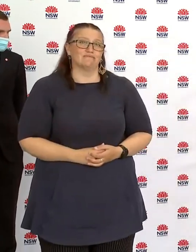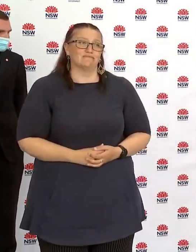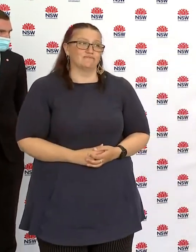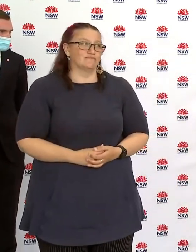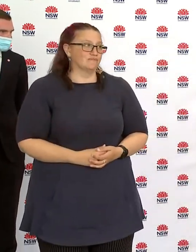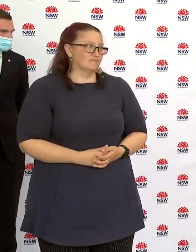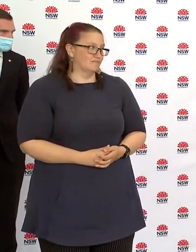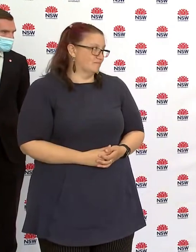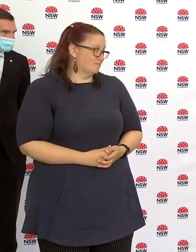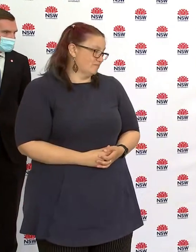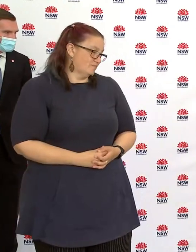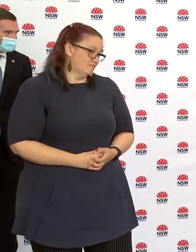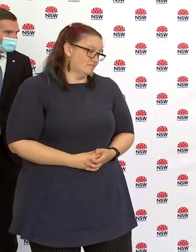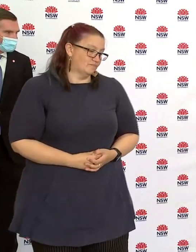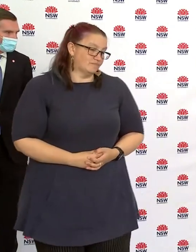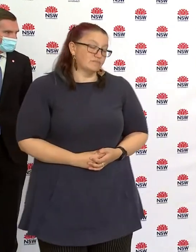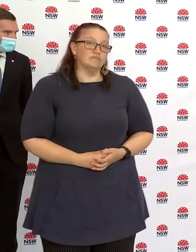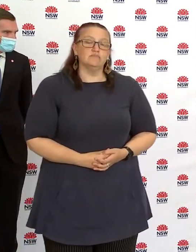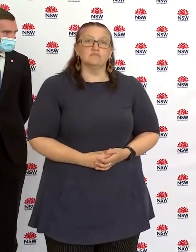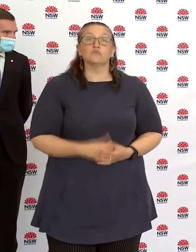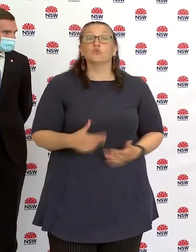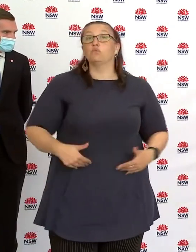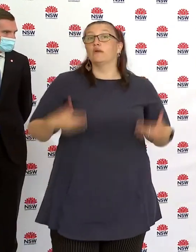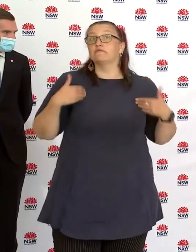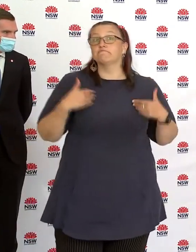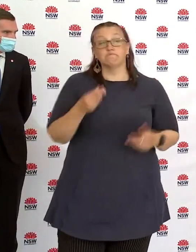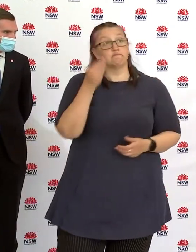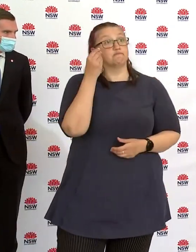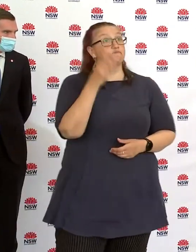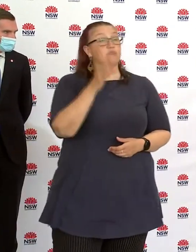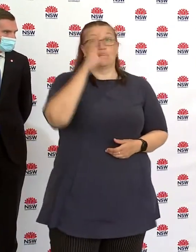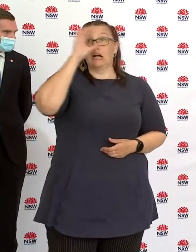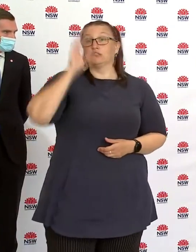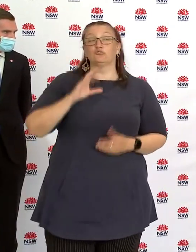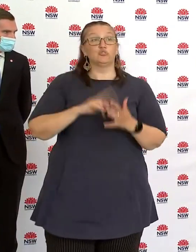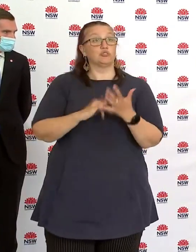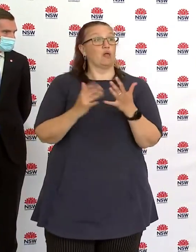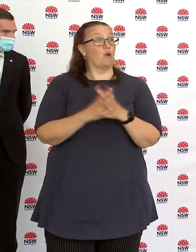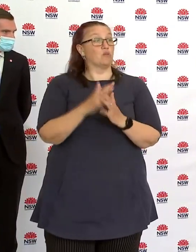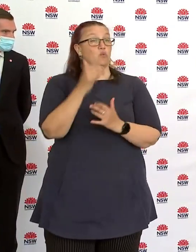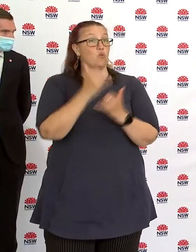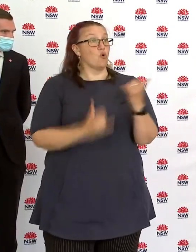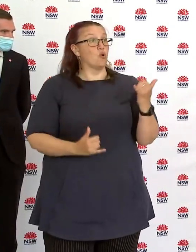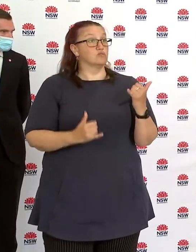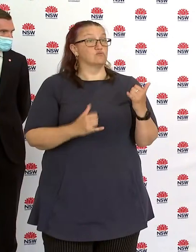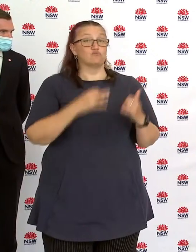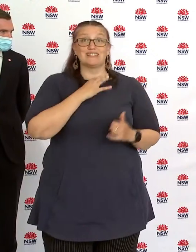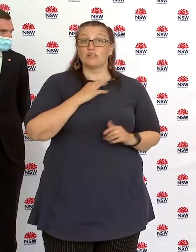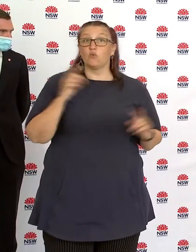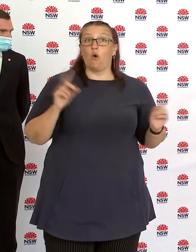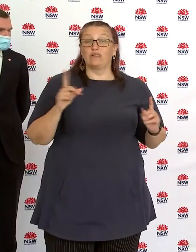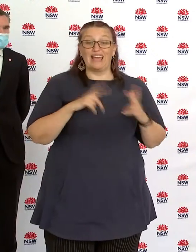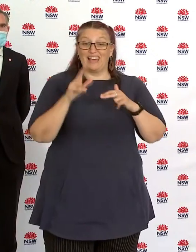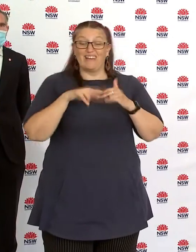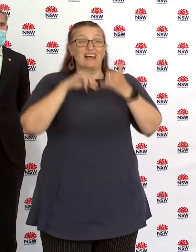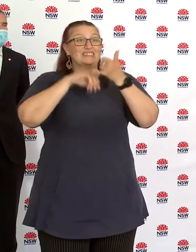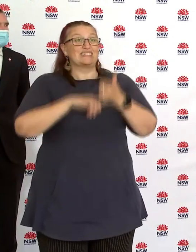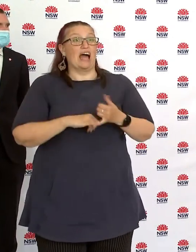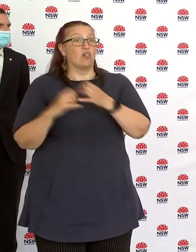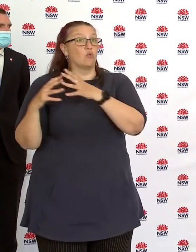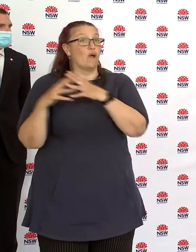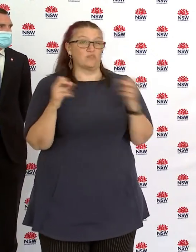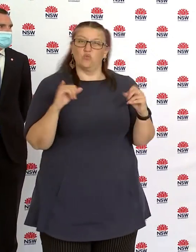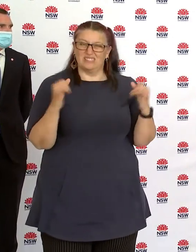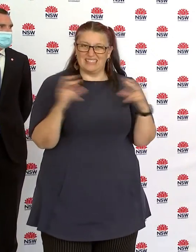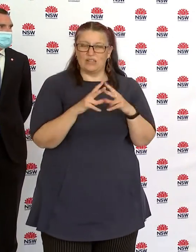Good morning. The greatest threat to regional and rural New South Wales is, of course, a breach that could possibly come out of southwestern Sydney or Sydney in